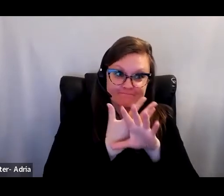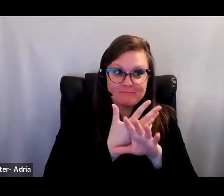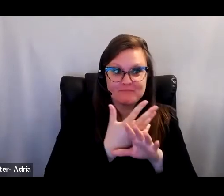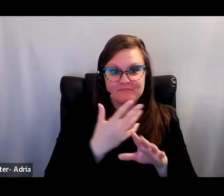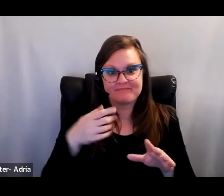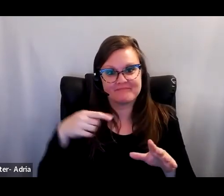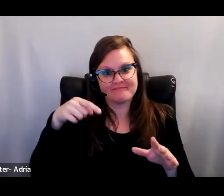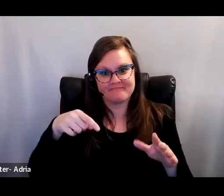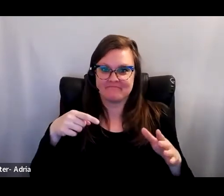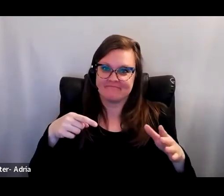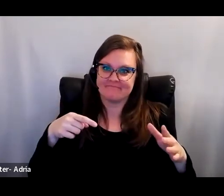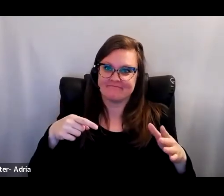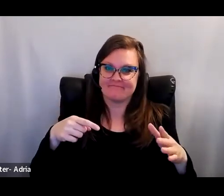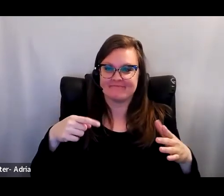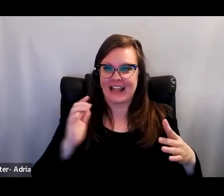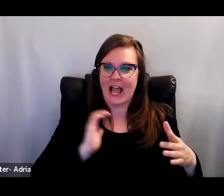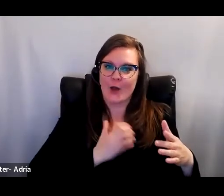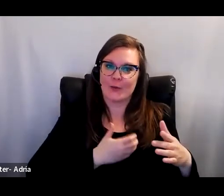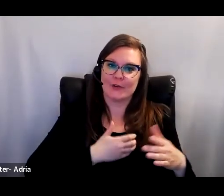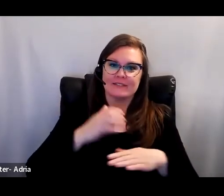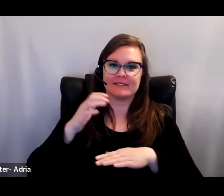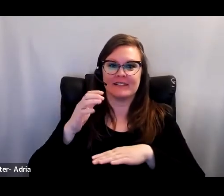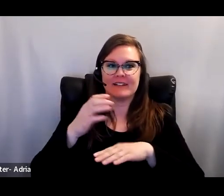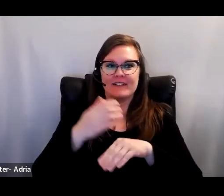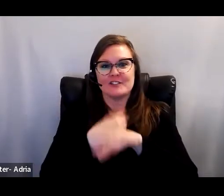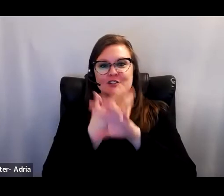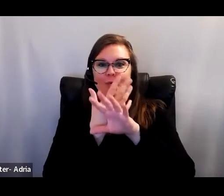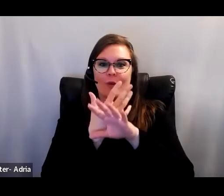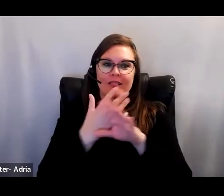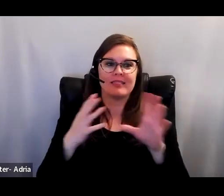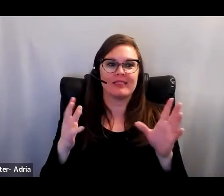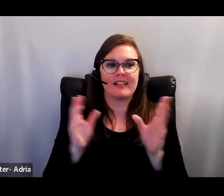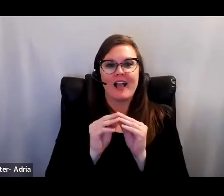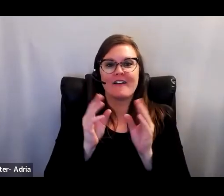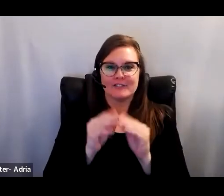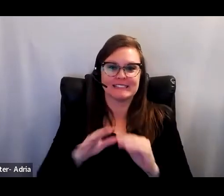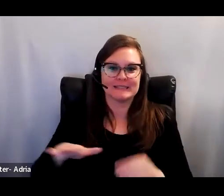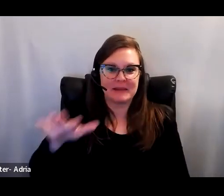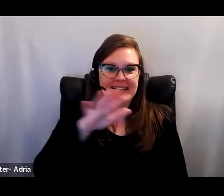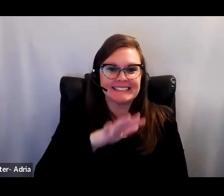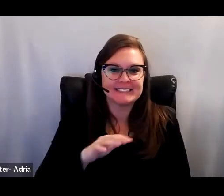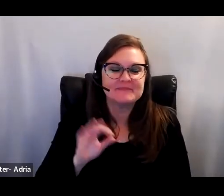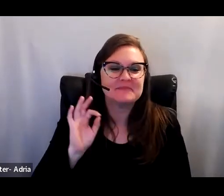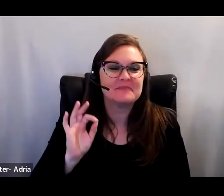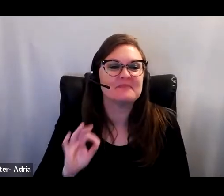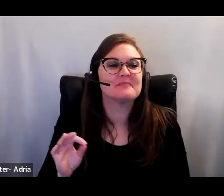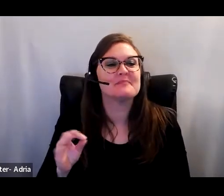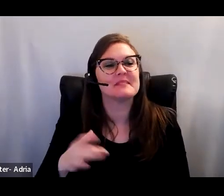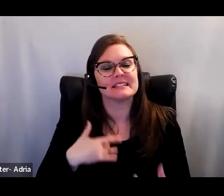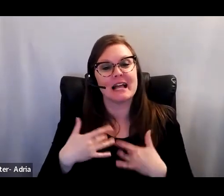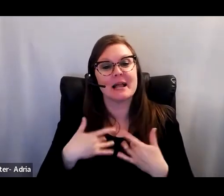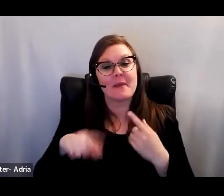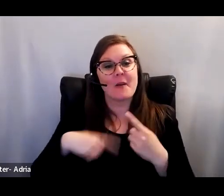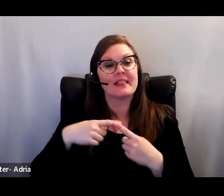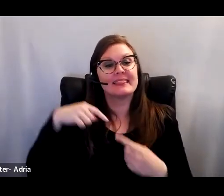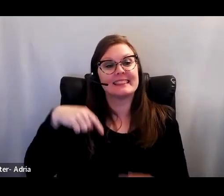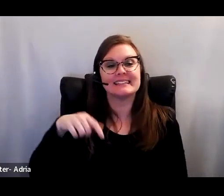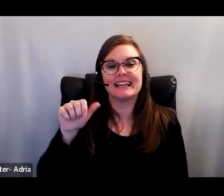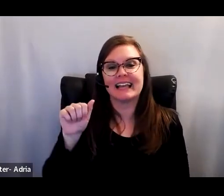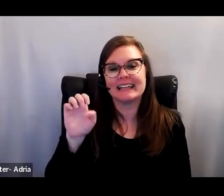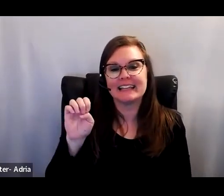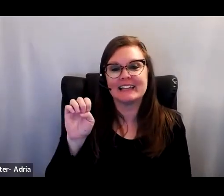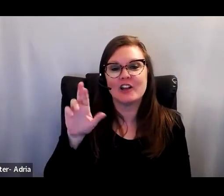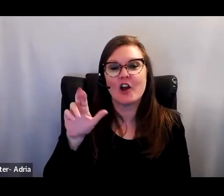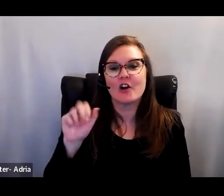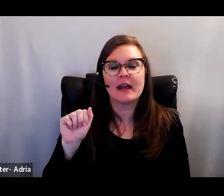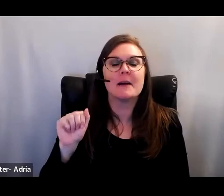I am particularly excited to be here this afternoon for one of AERA's most important events, the